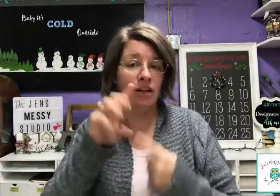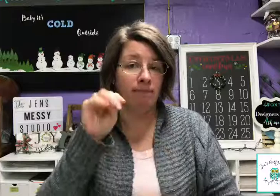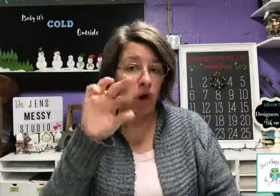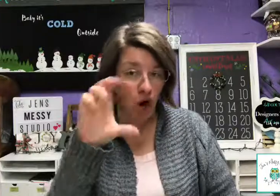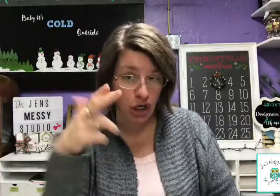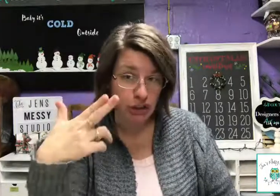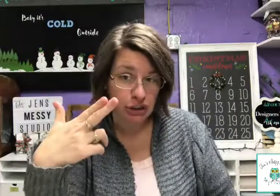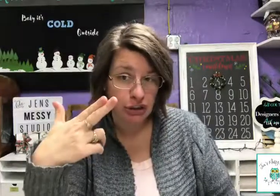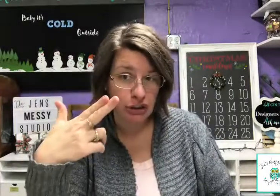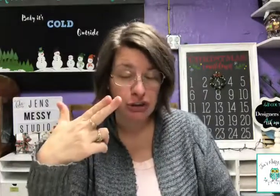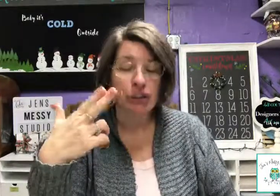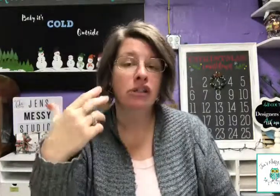there are more.